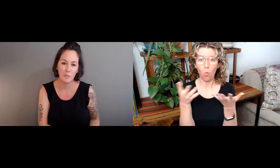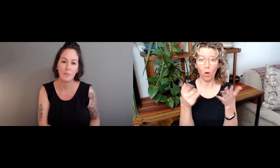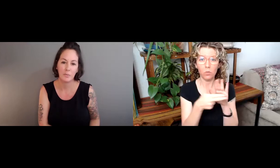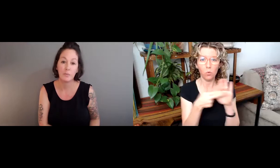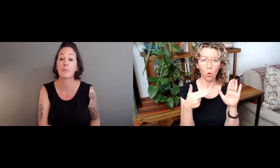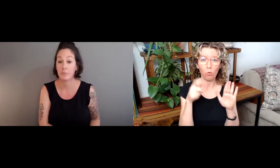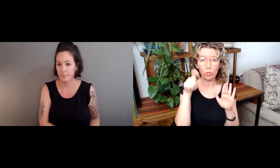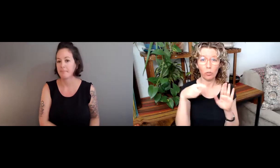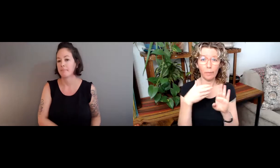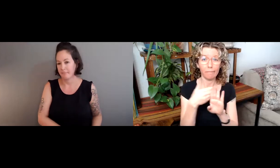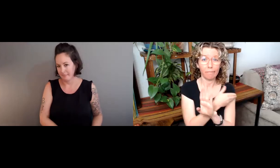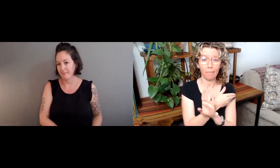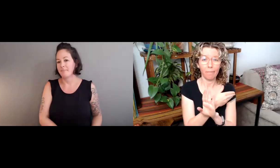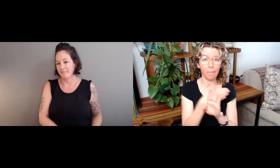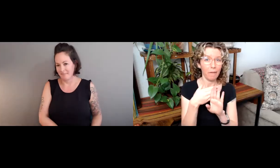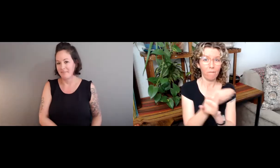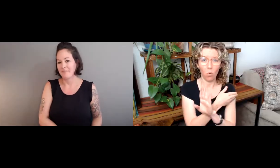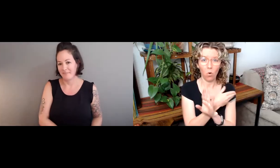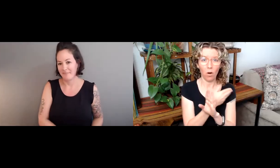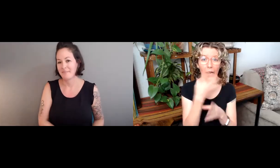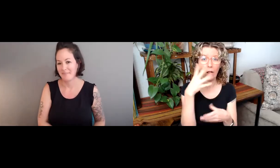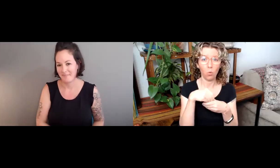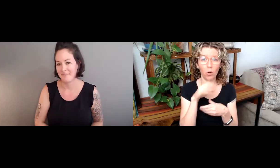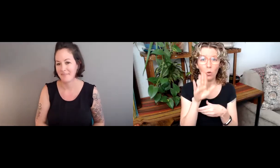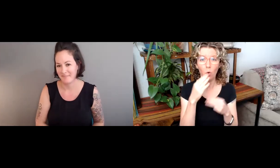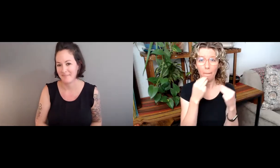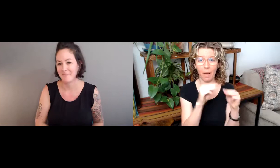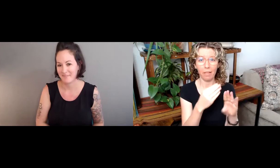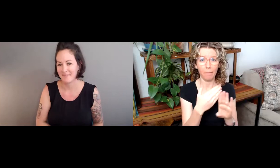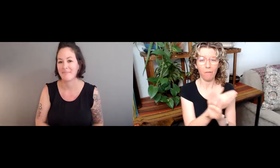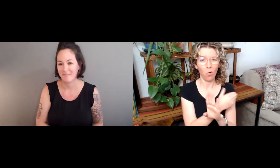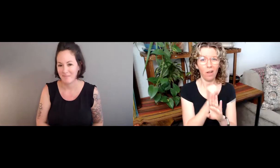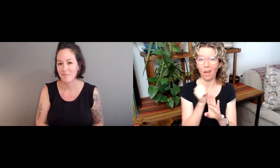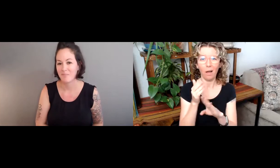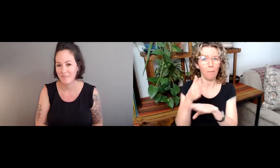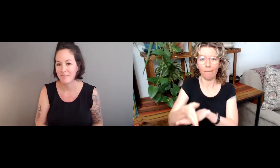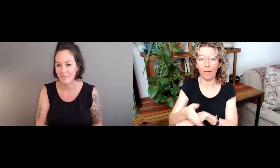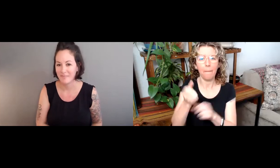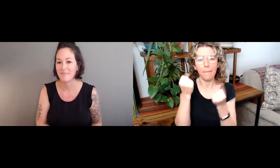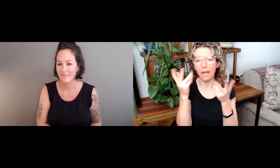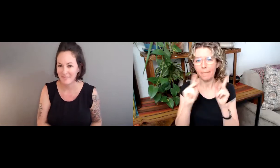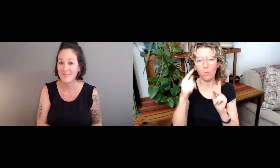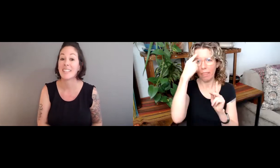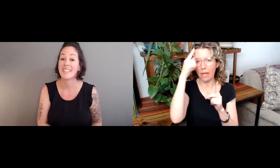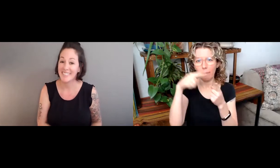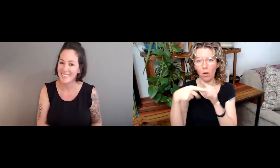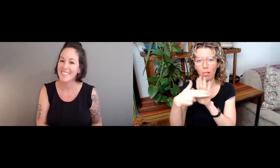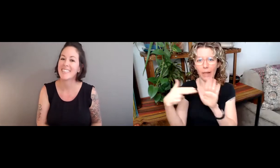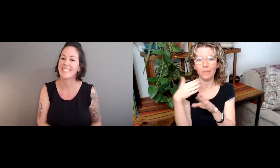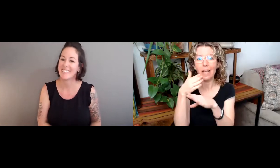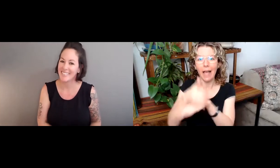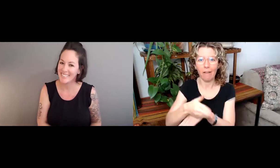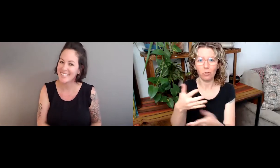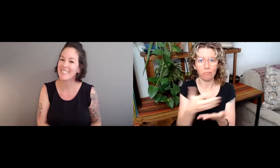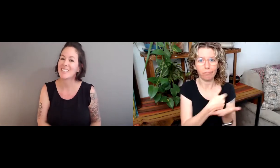Most of these decisions about what to annotate should be decided before you discuss